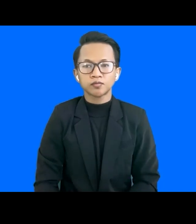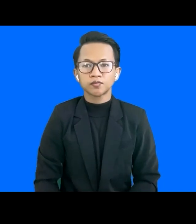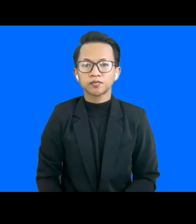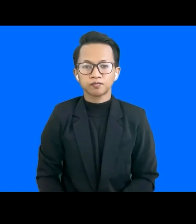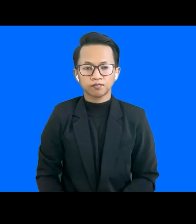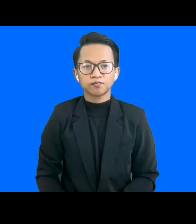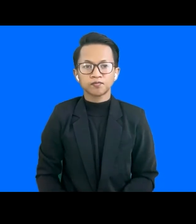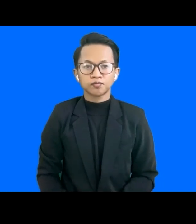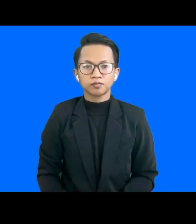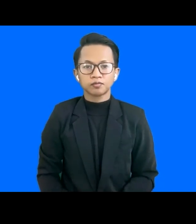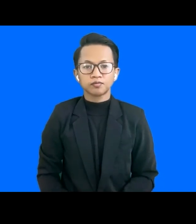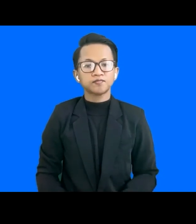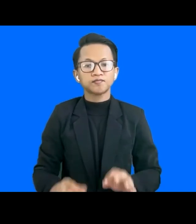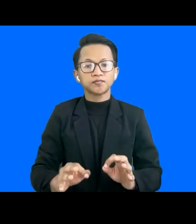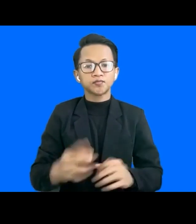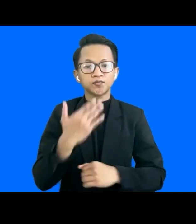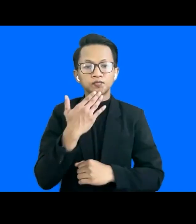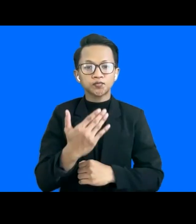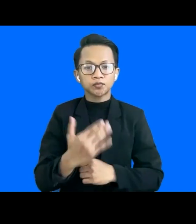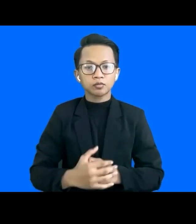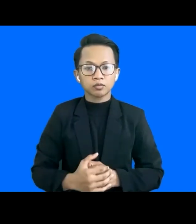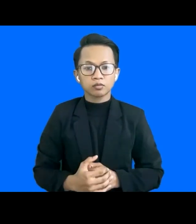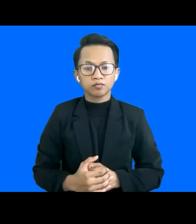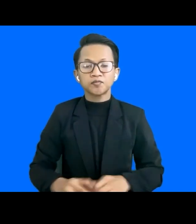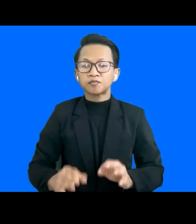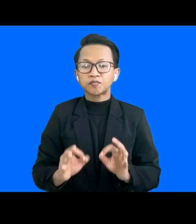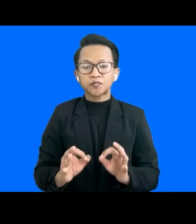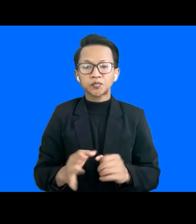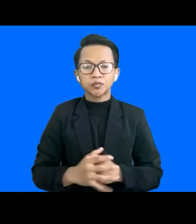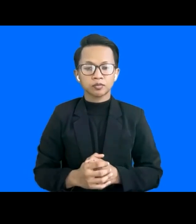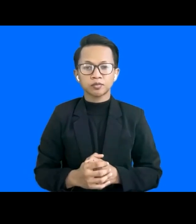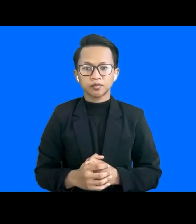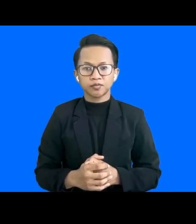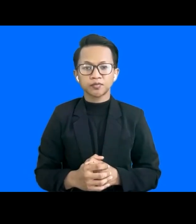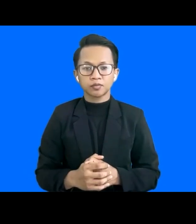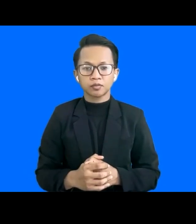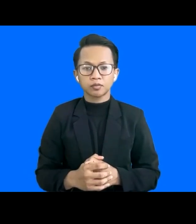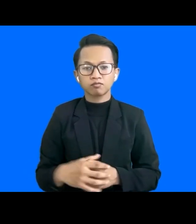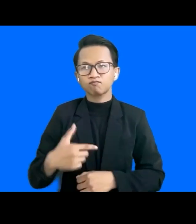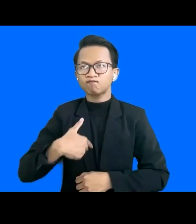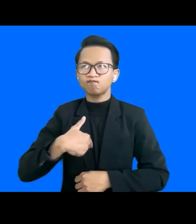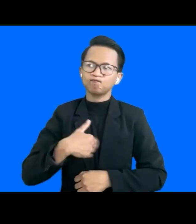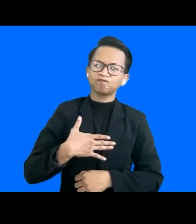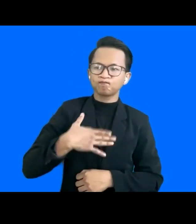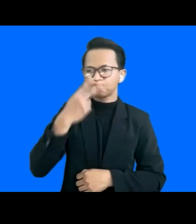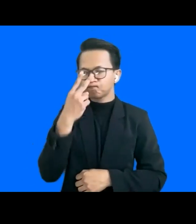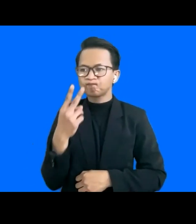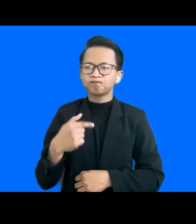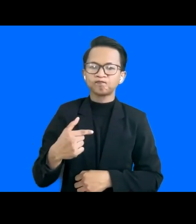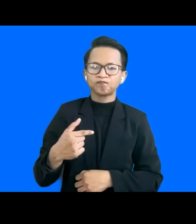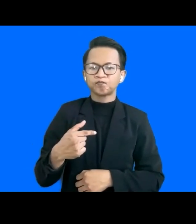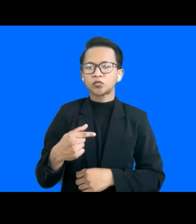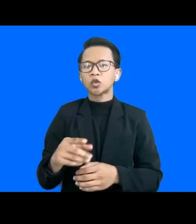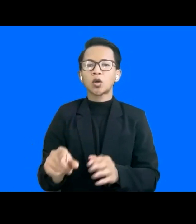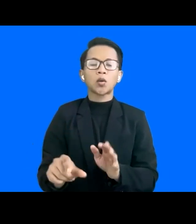Yes, thank you. Okay. For me, I think there's definitely a correlation between